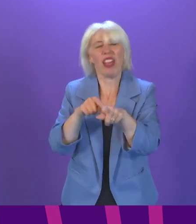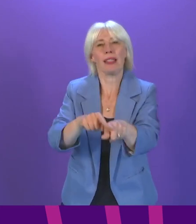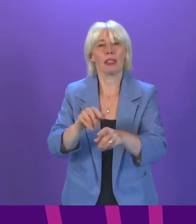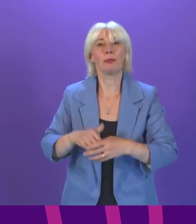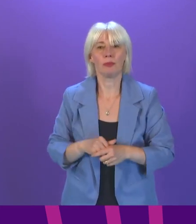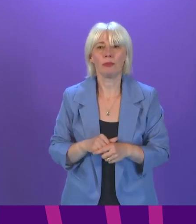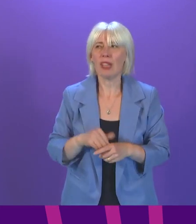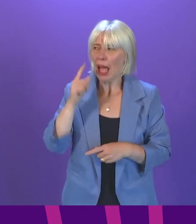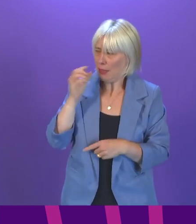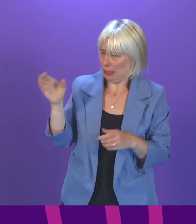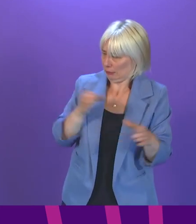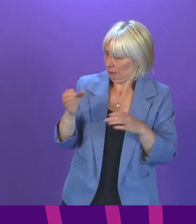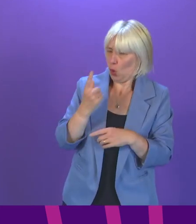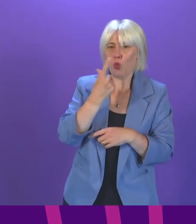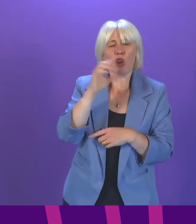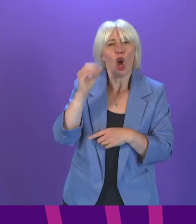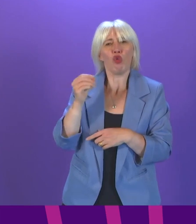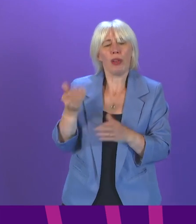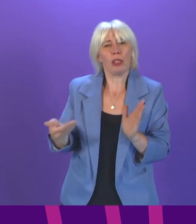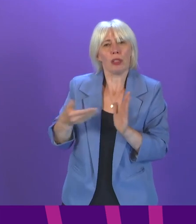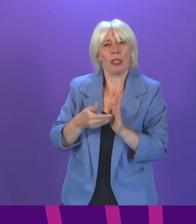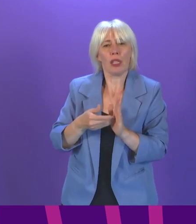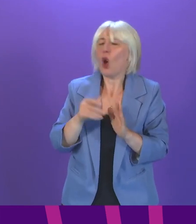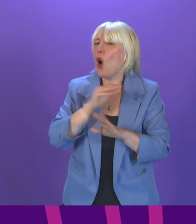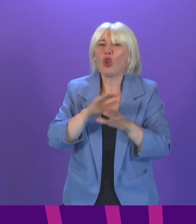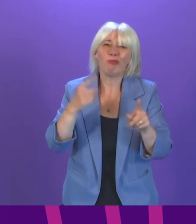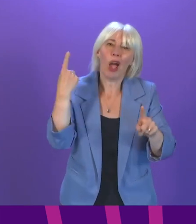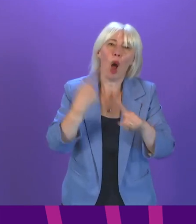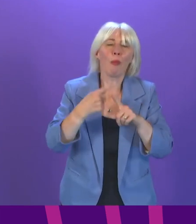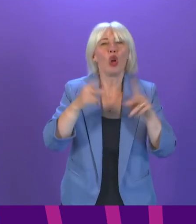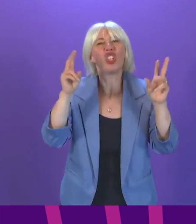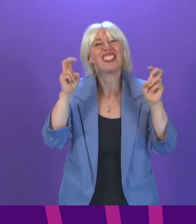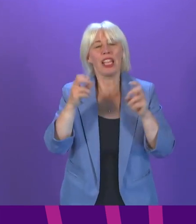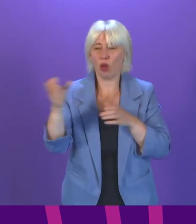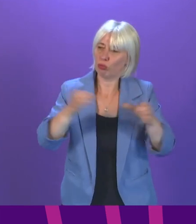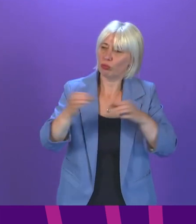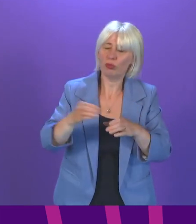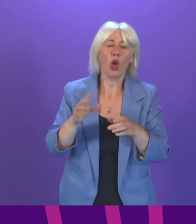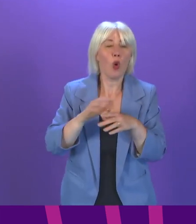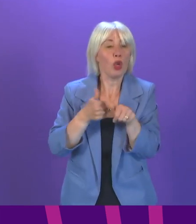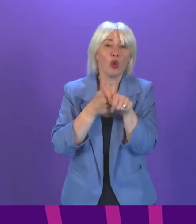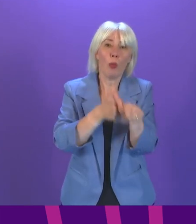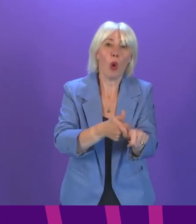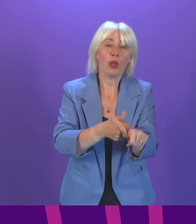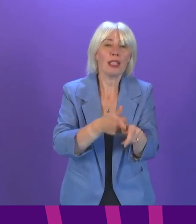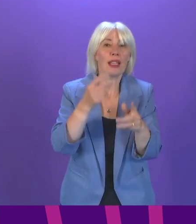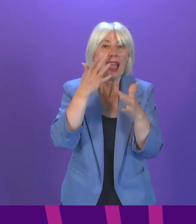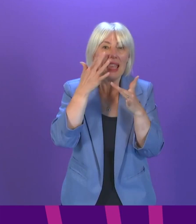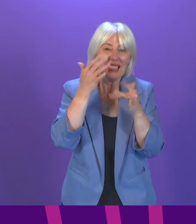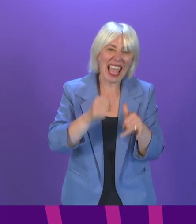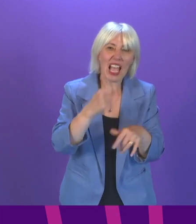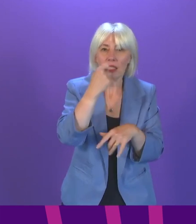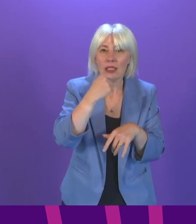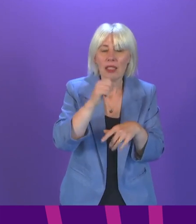the last couple of weeks, recruited 100 more. We don't do emergency recruitment drives. We recruit and support Test and Protect as we go